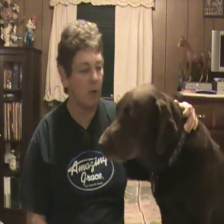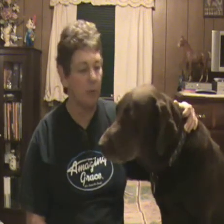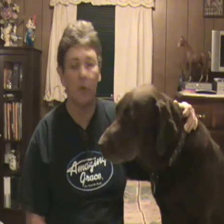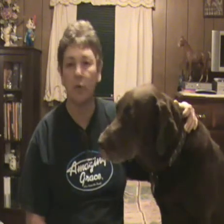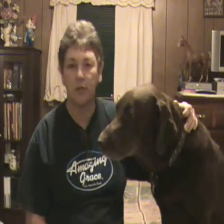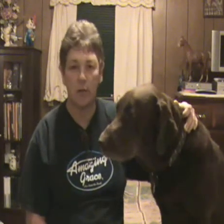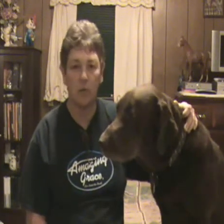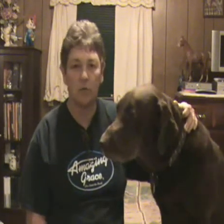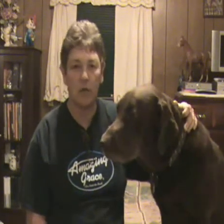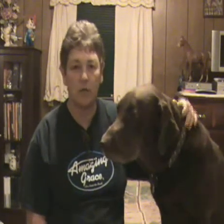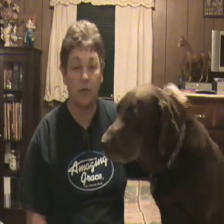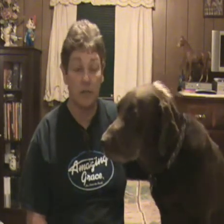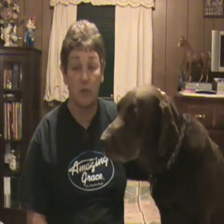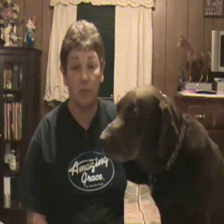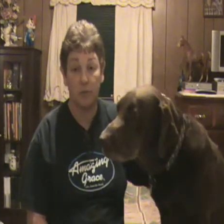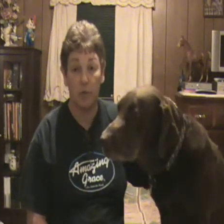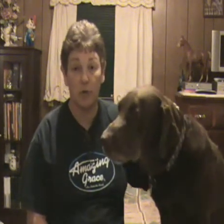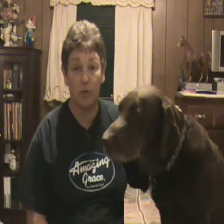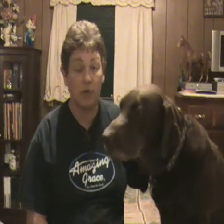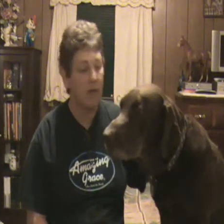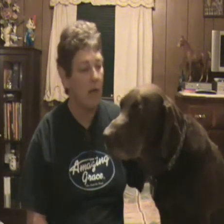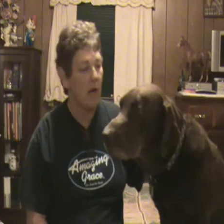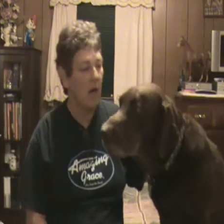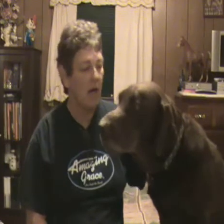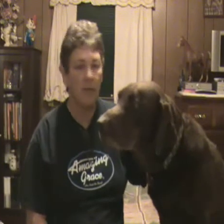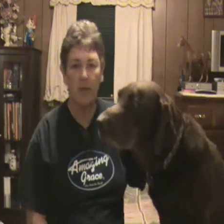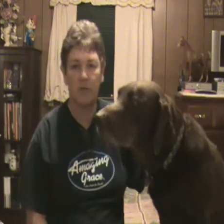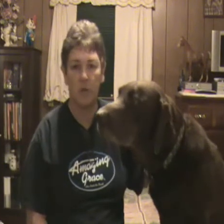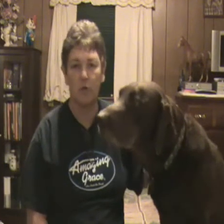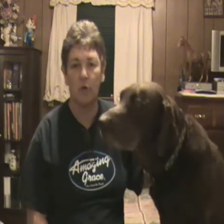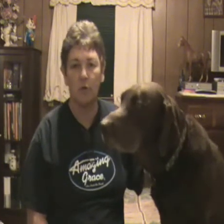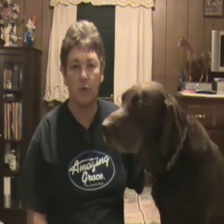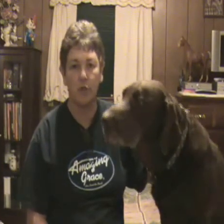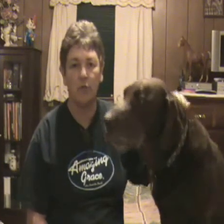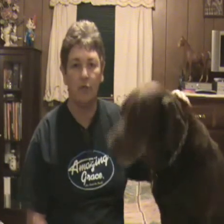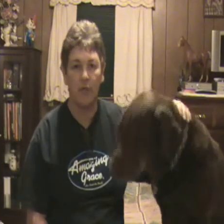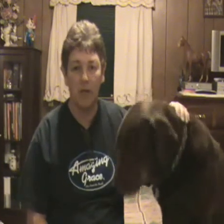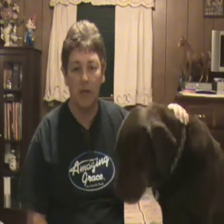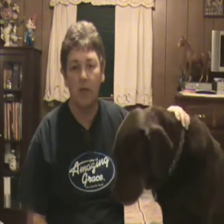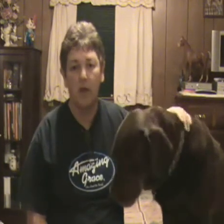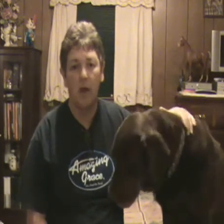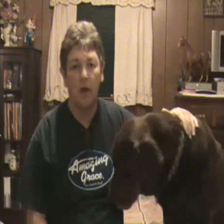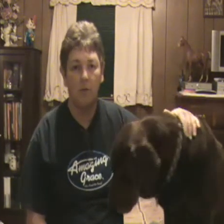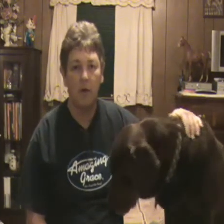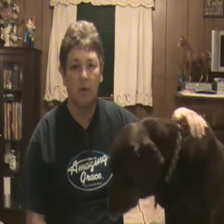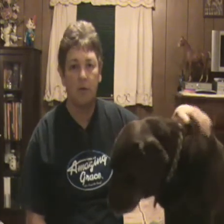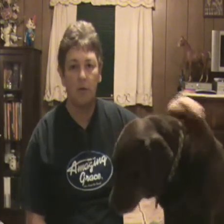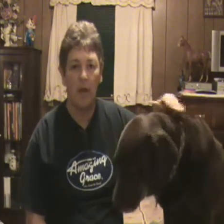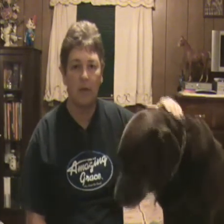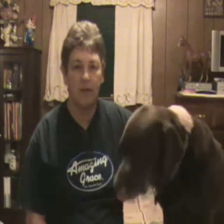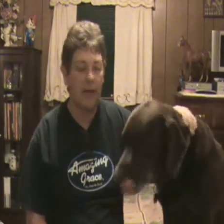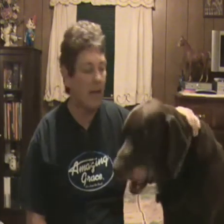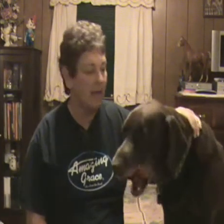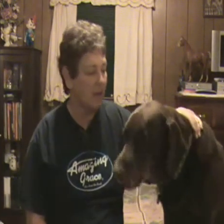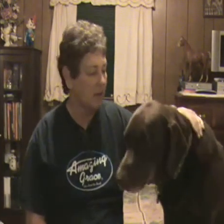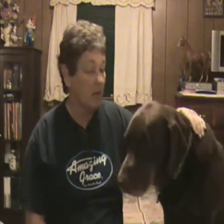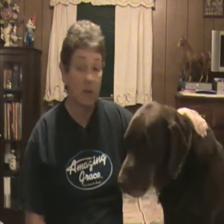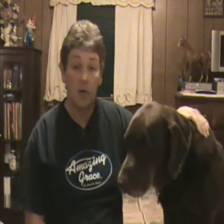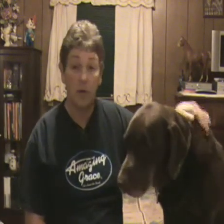cubital tunnel syndrome surgery. I had that surgery on June 5th of 2008, so